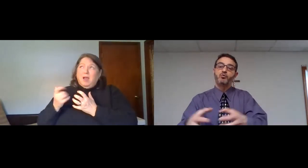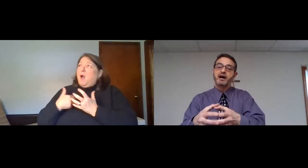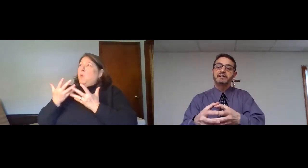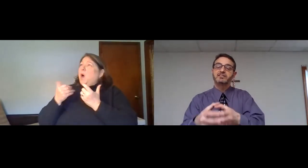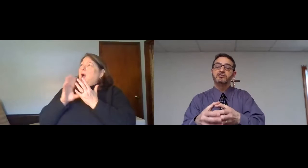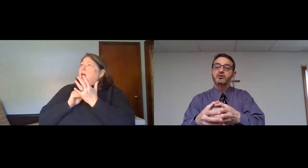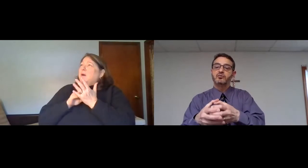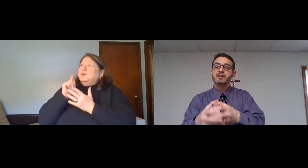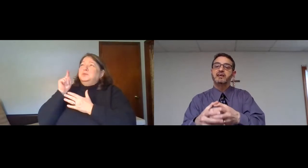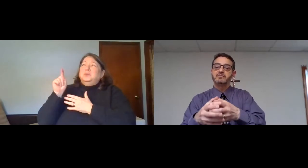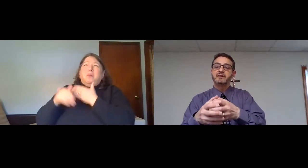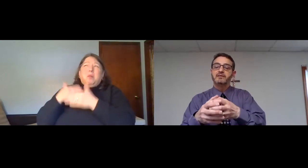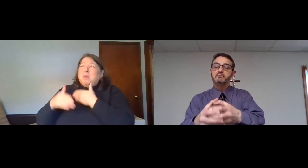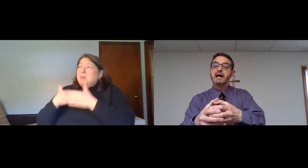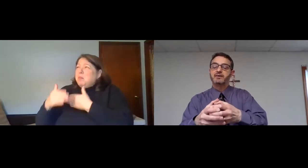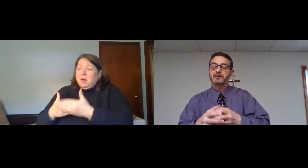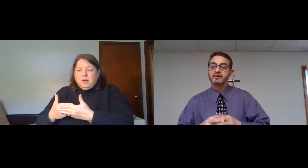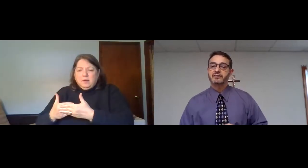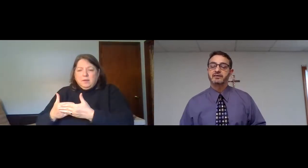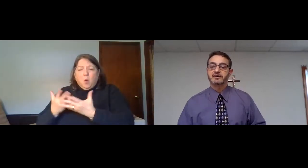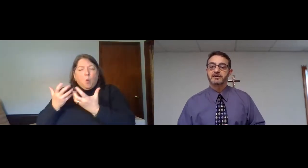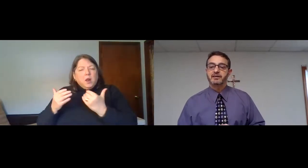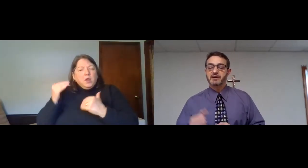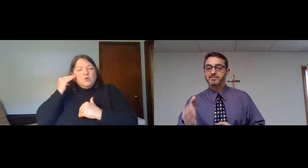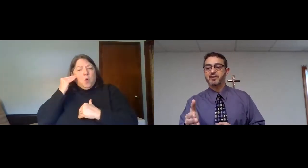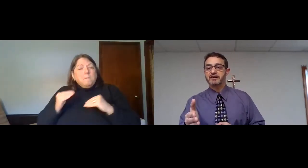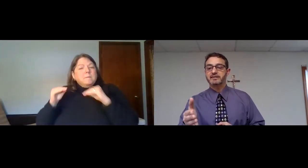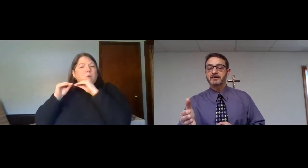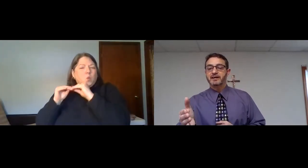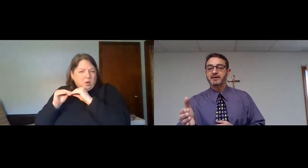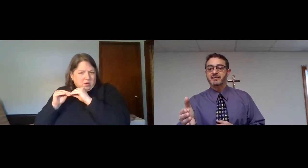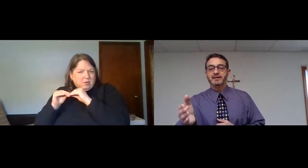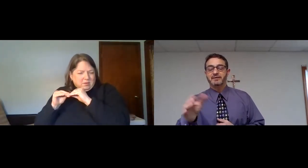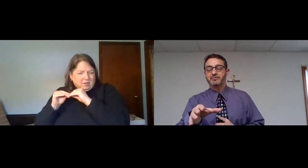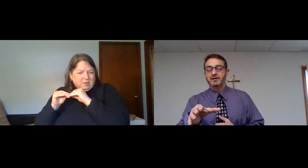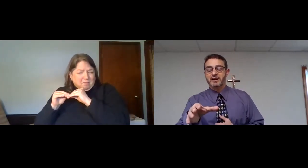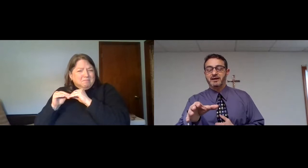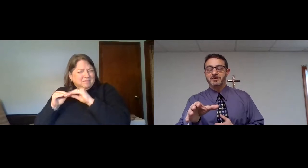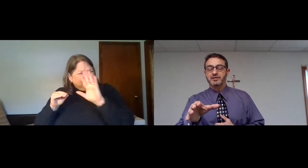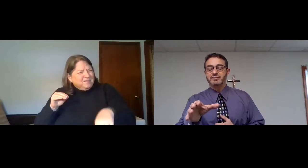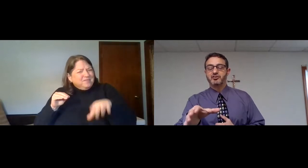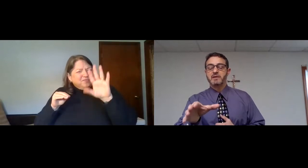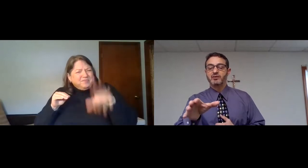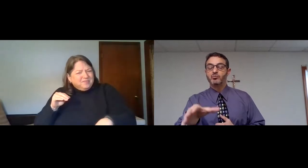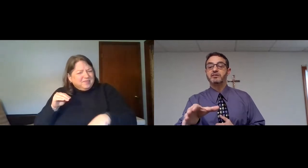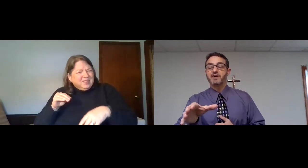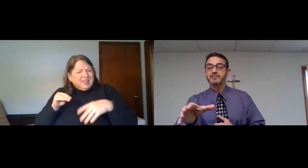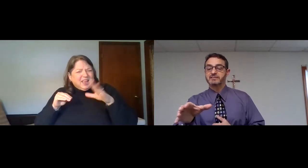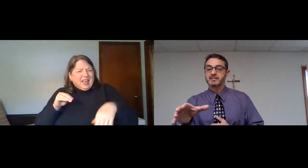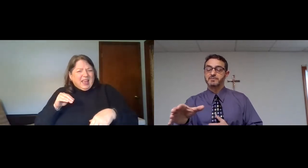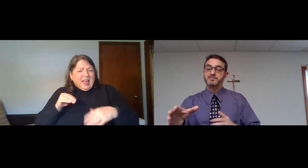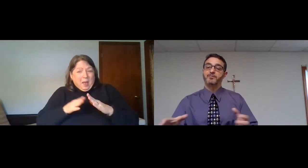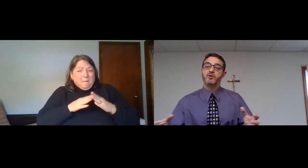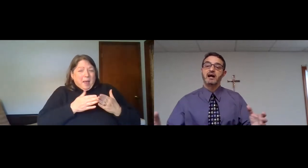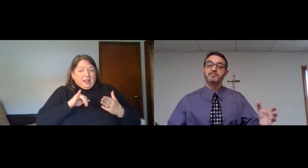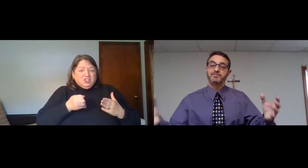is Paul wanting to know him better. And my friend, in Jeremiah 1, 5,